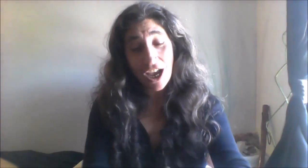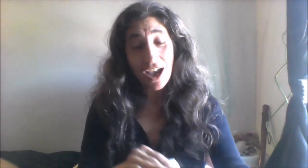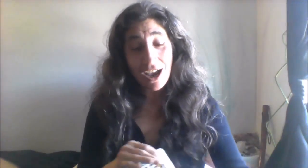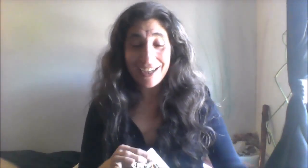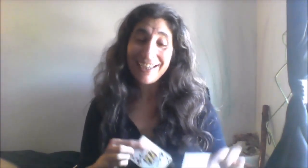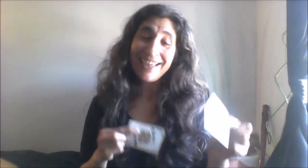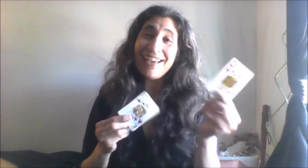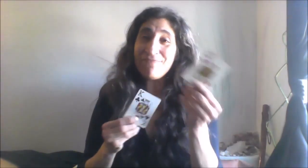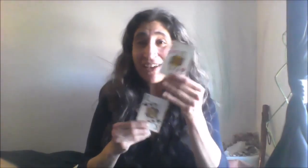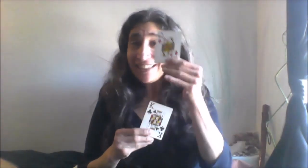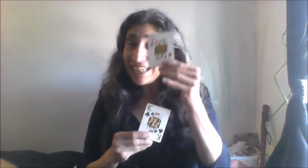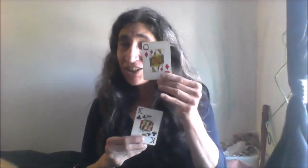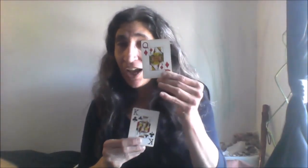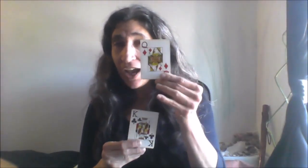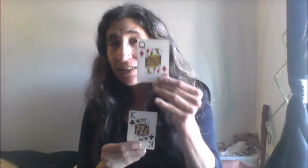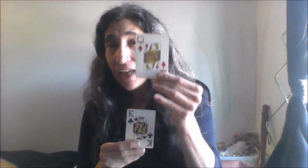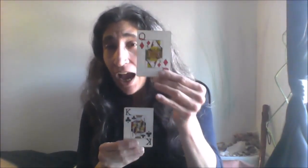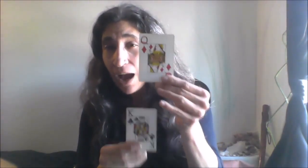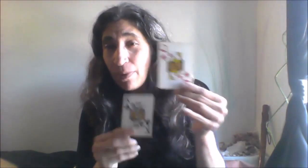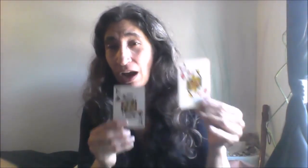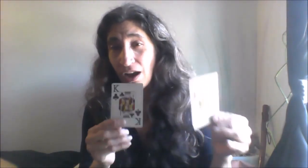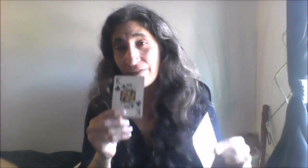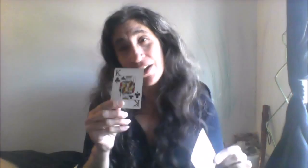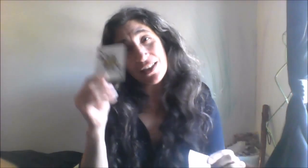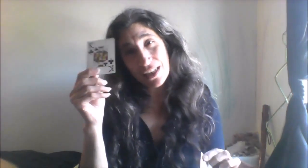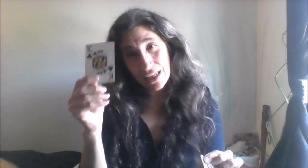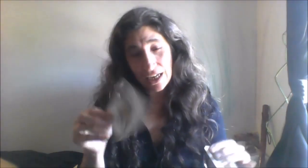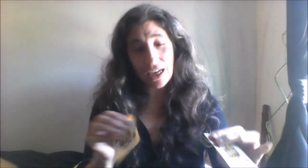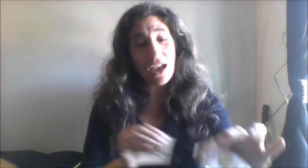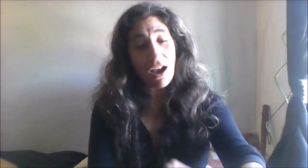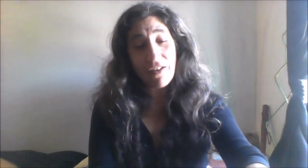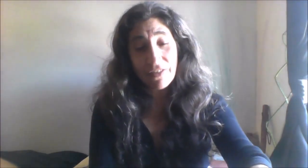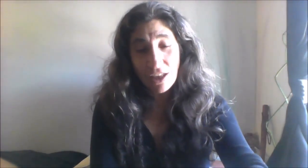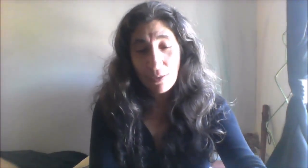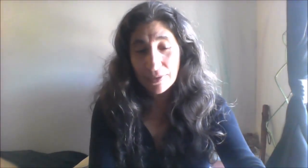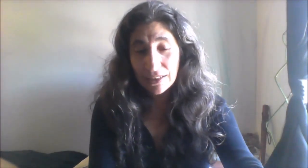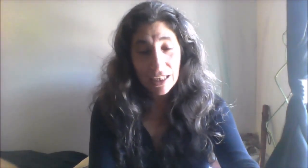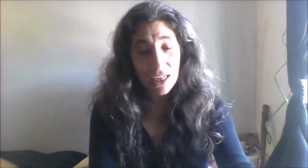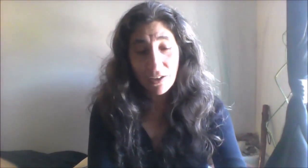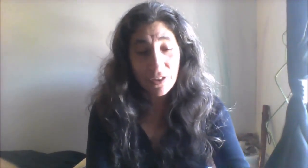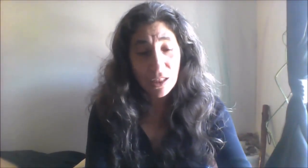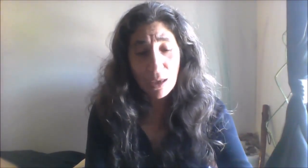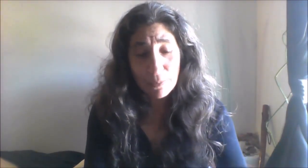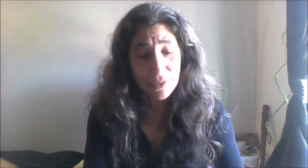mother nature on top of the king of clubs and the king of clubs